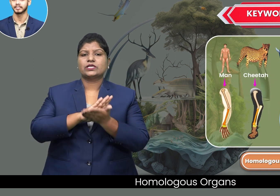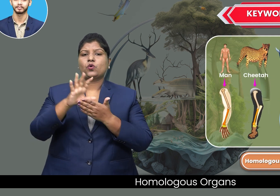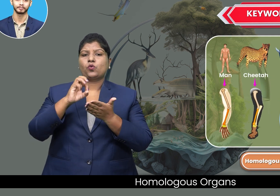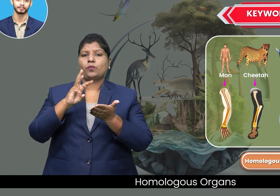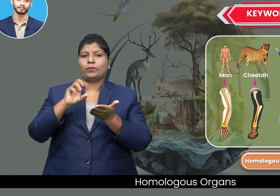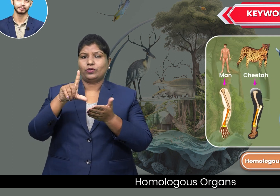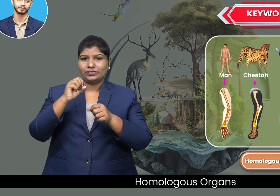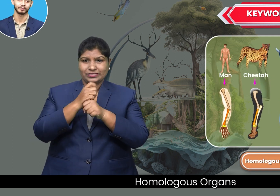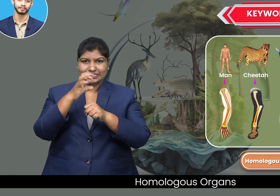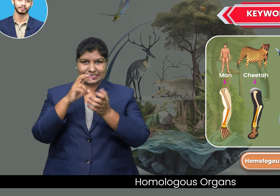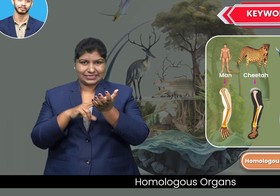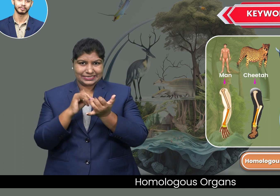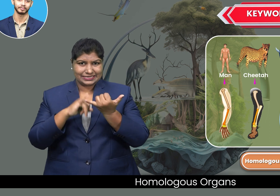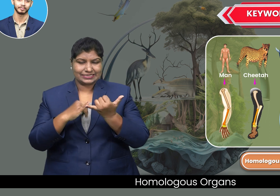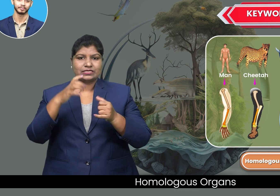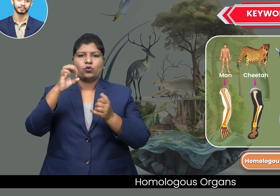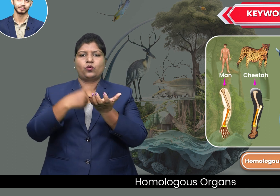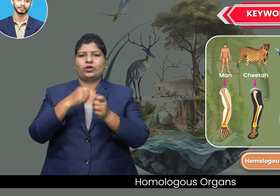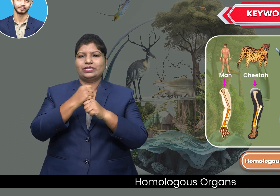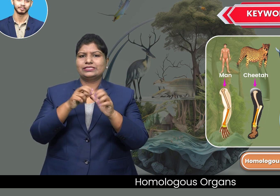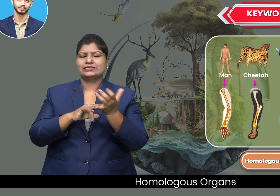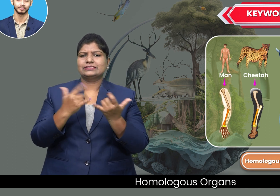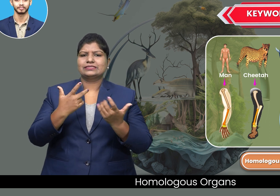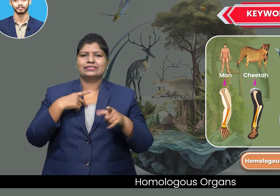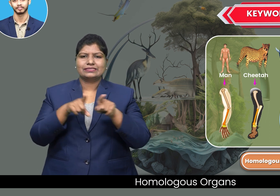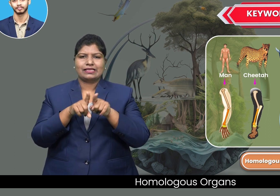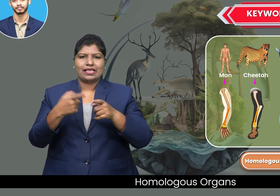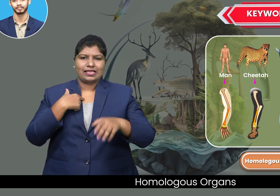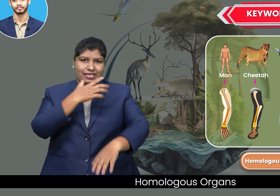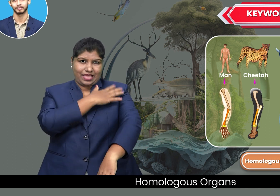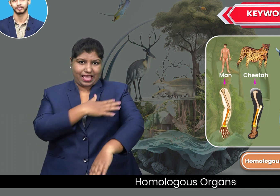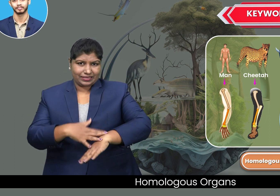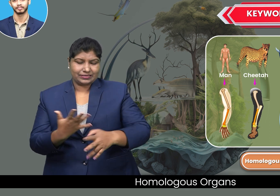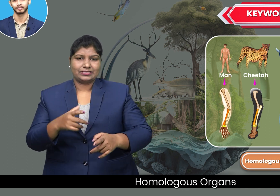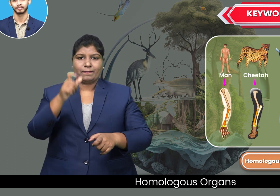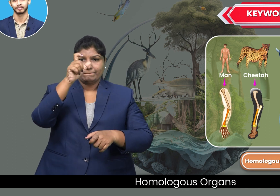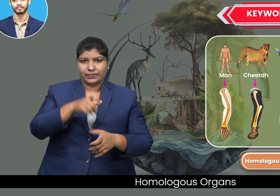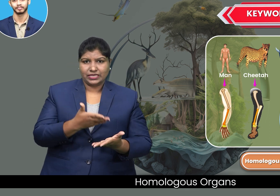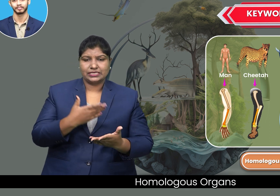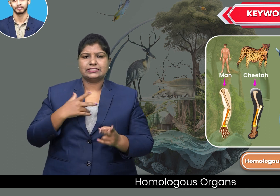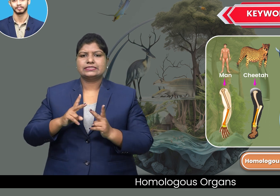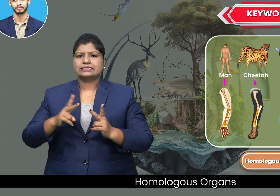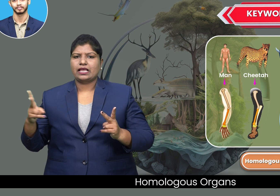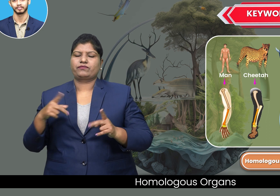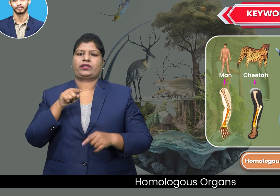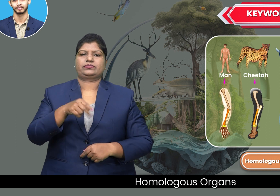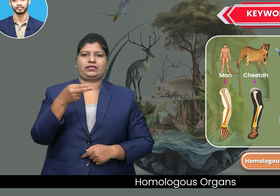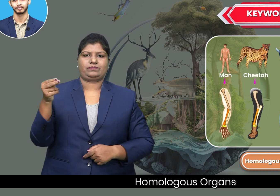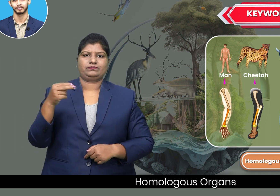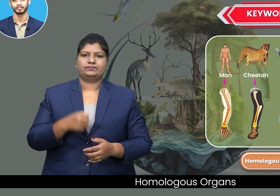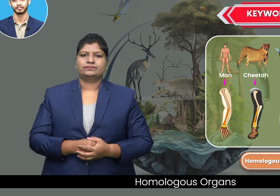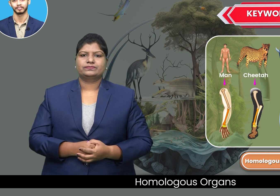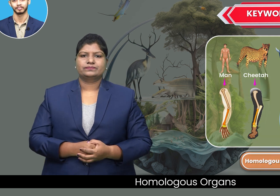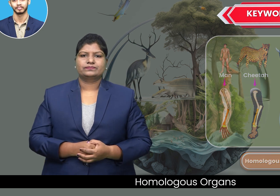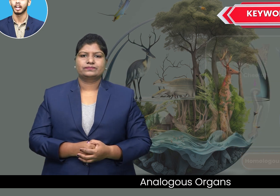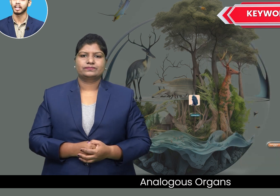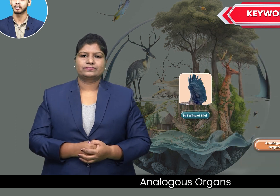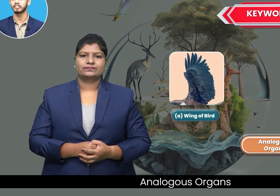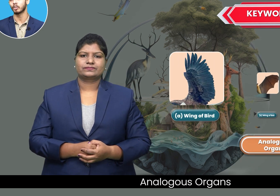analogous